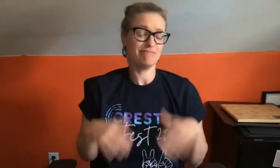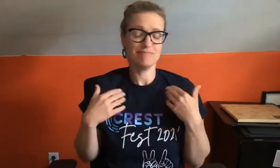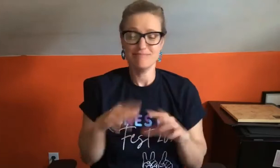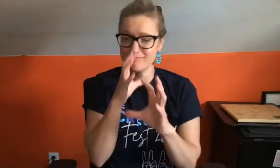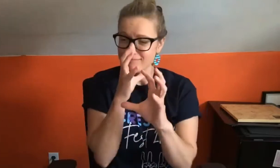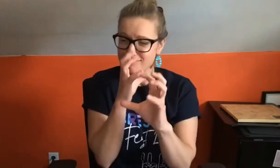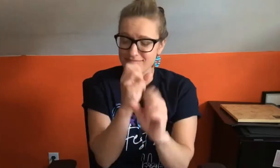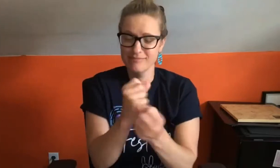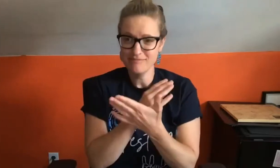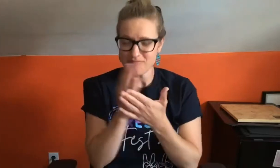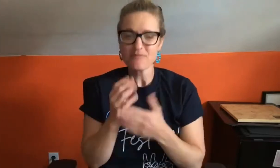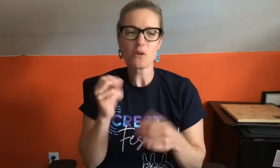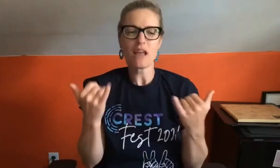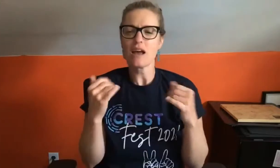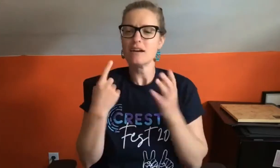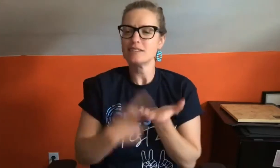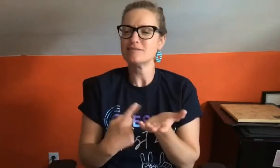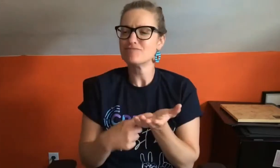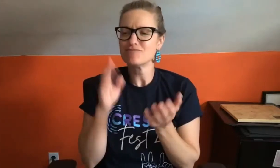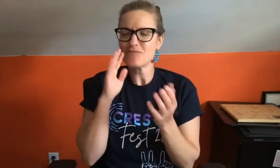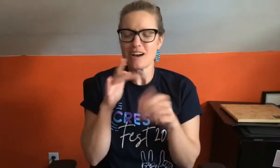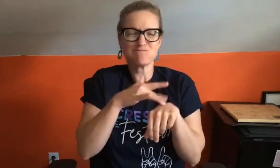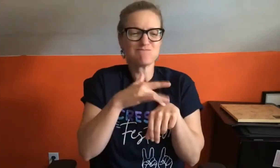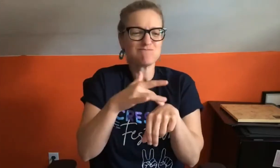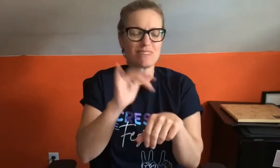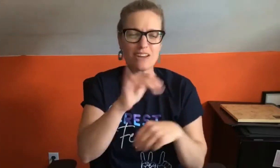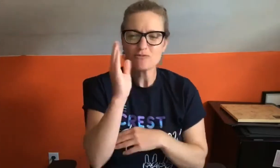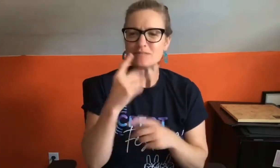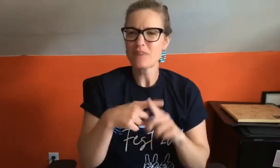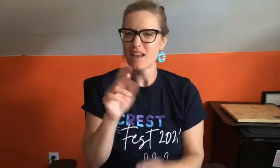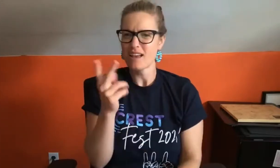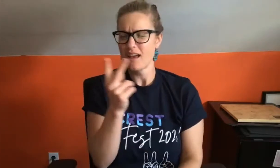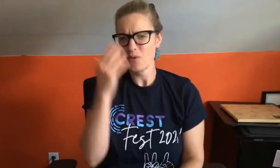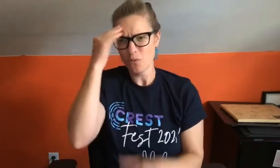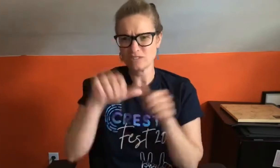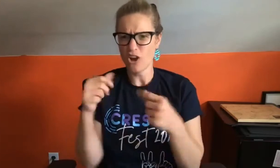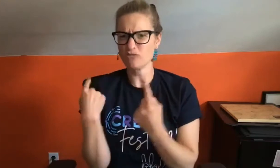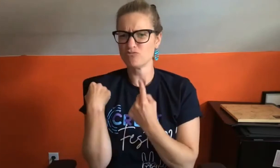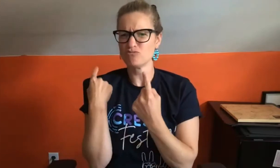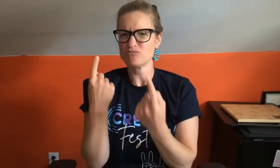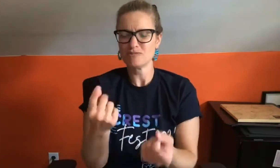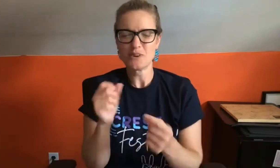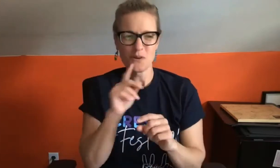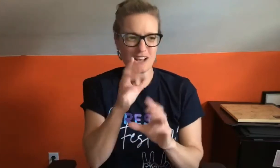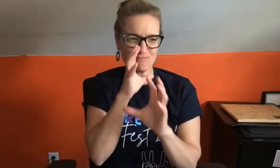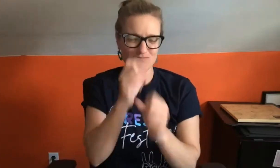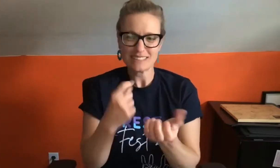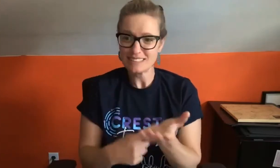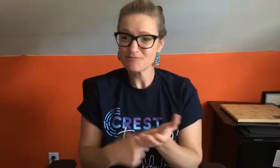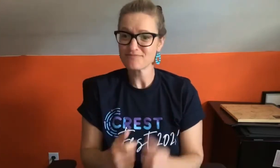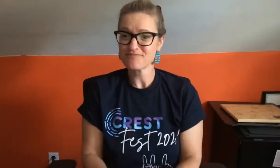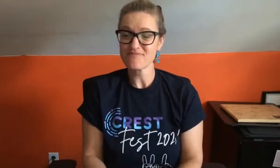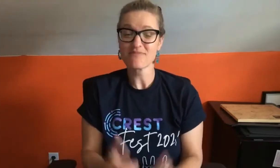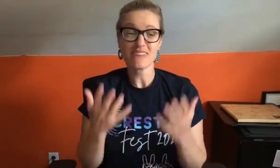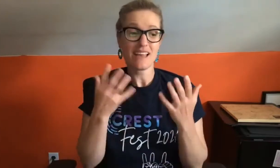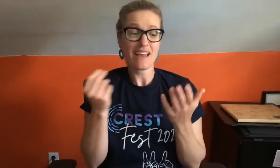already watched Julie's presentation online. It was a fascinating discussion on this topic. And now the two of them will talk a little